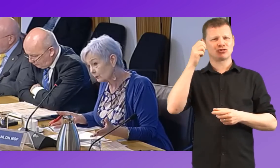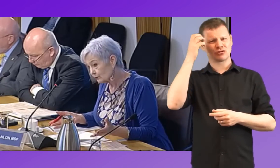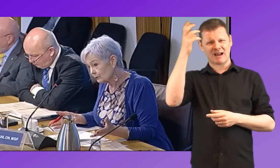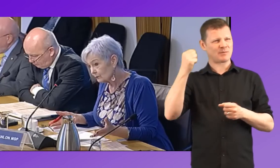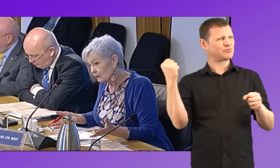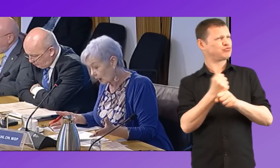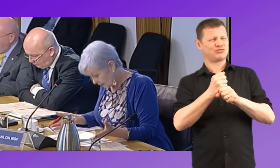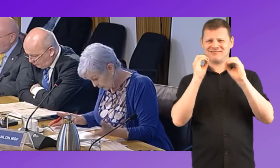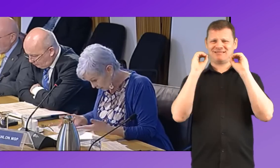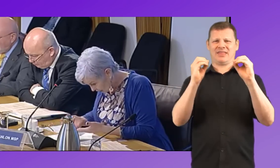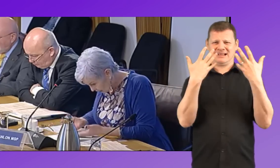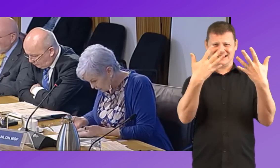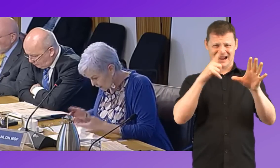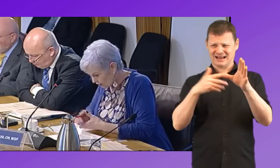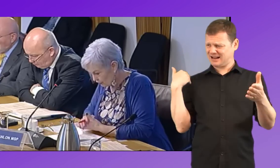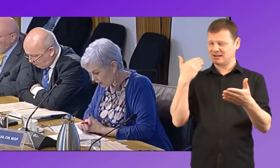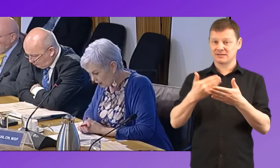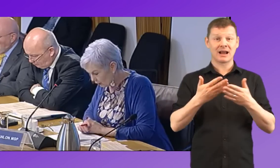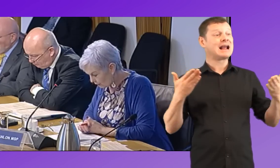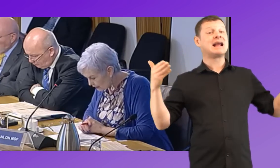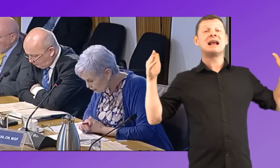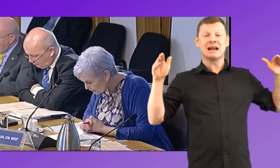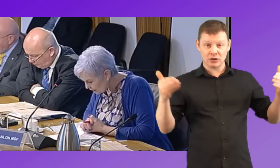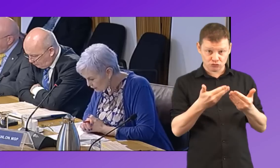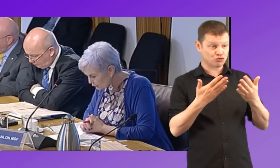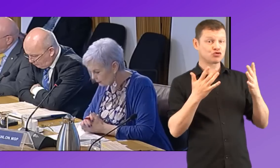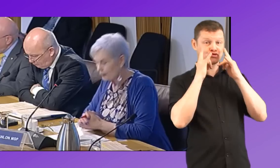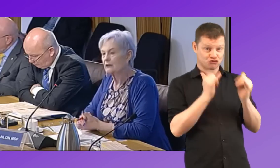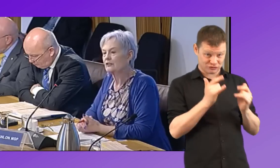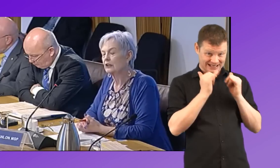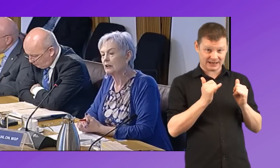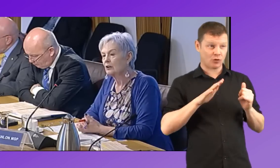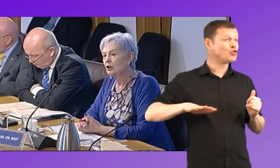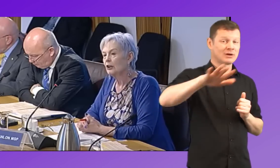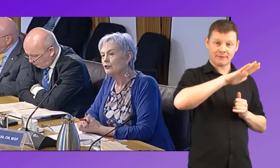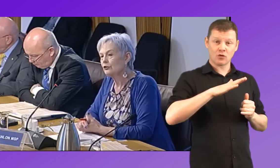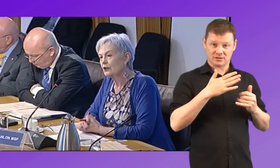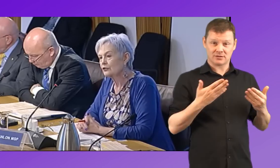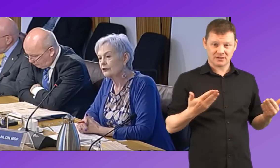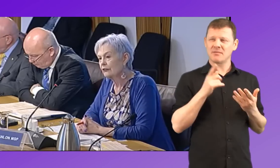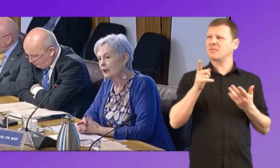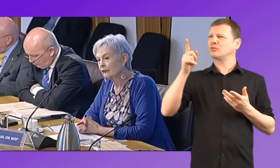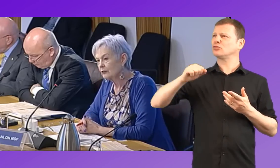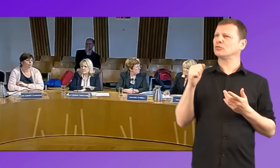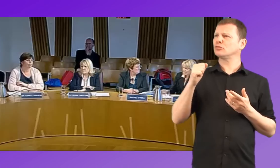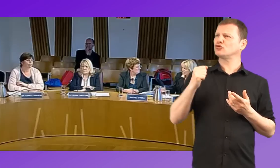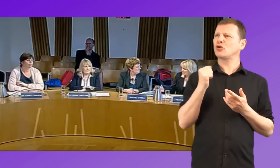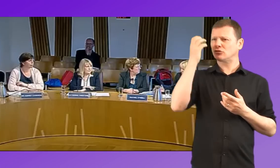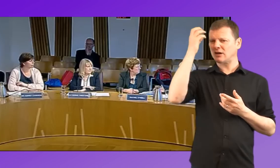after the introduction of this universal newborn health screening in 2005? We have